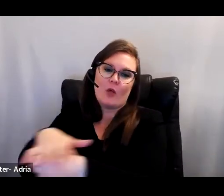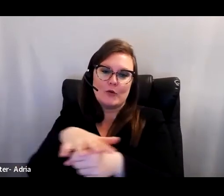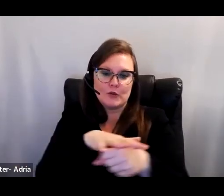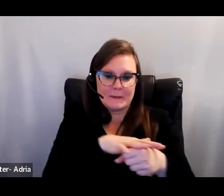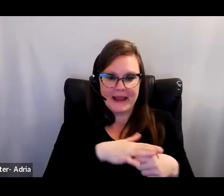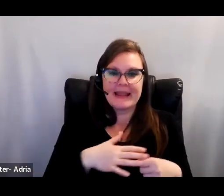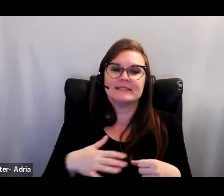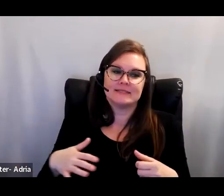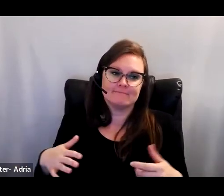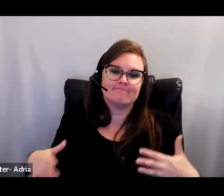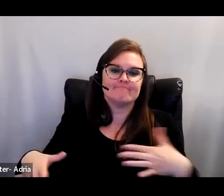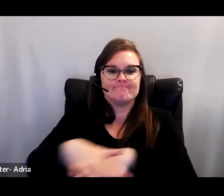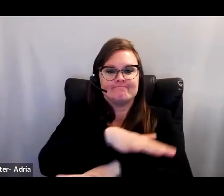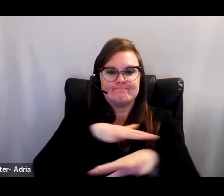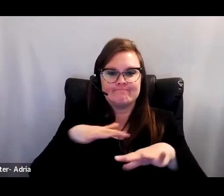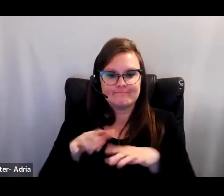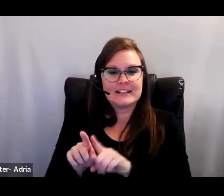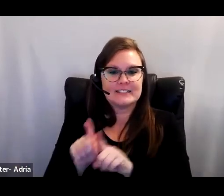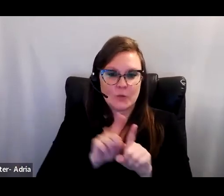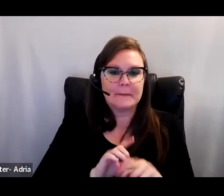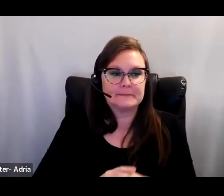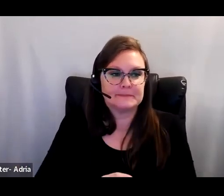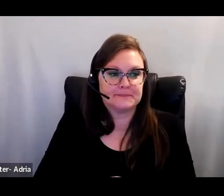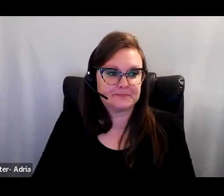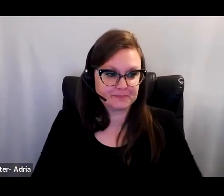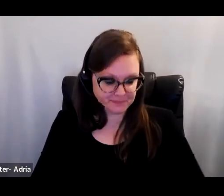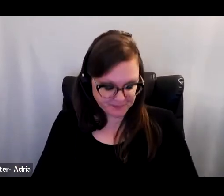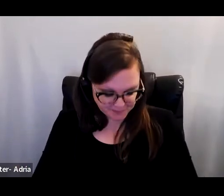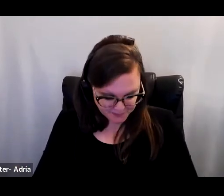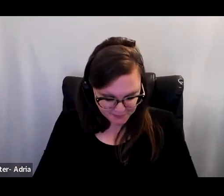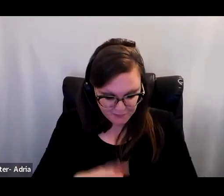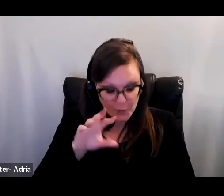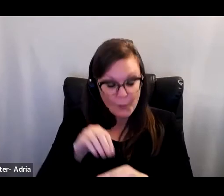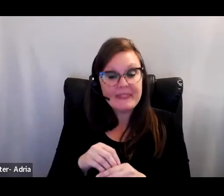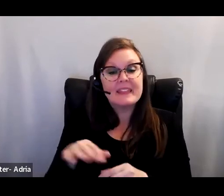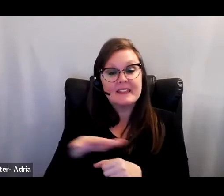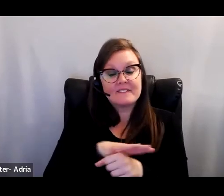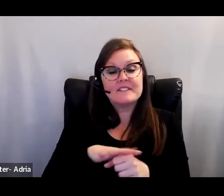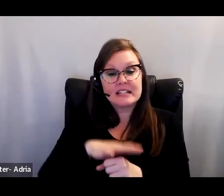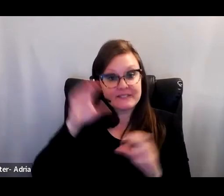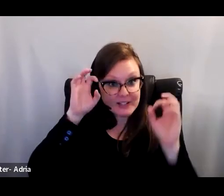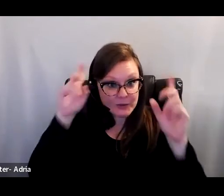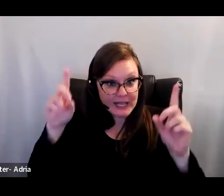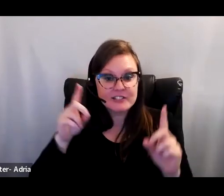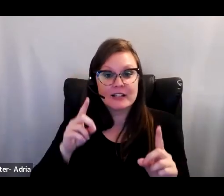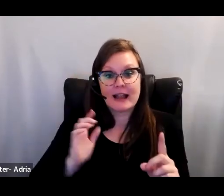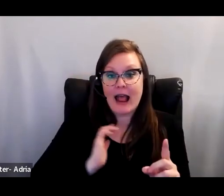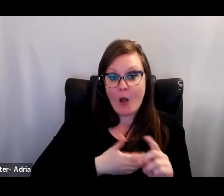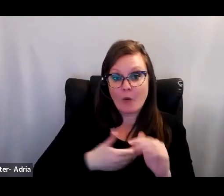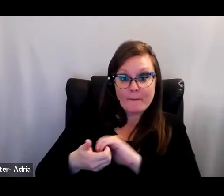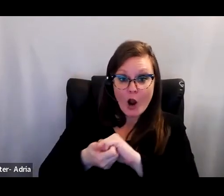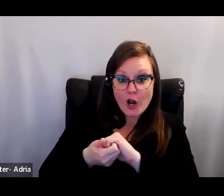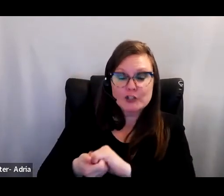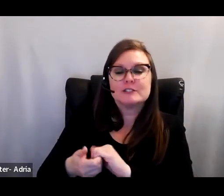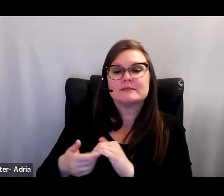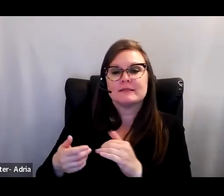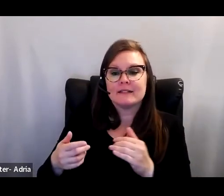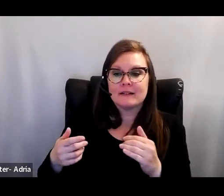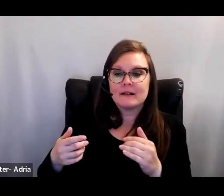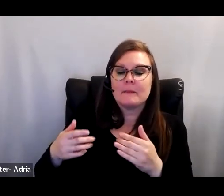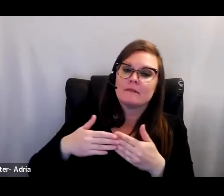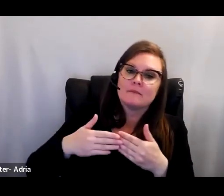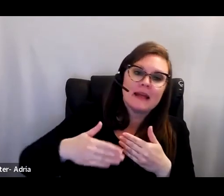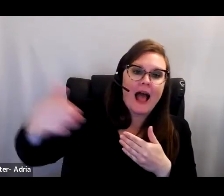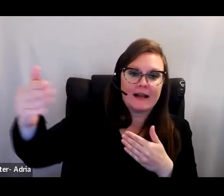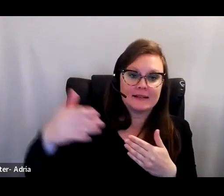Linkages across knowledge bases need to not only happen within the field of education and with our partners, but also beyond it. Many